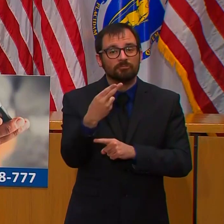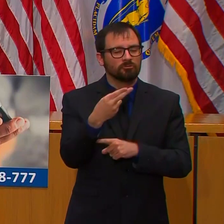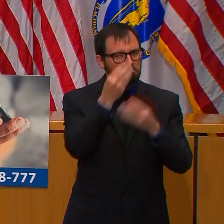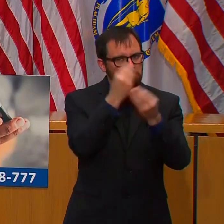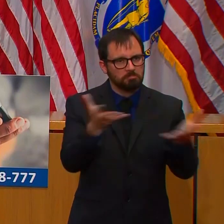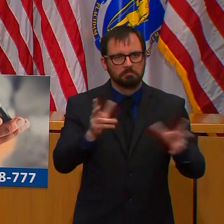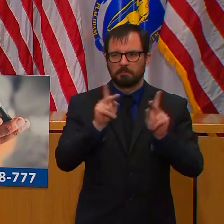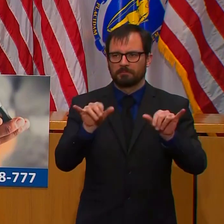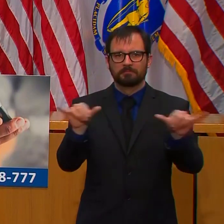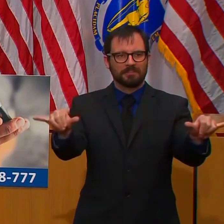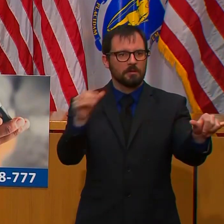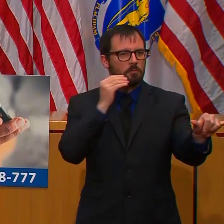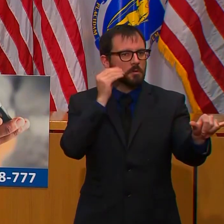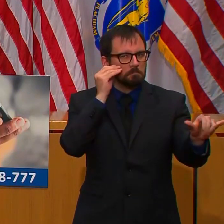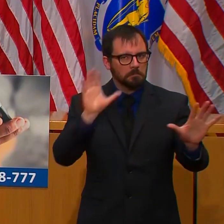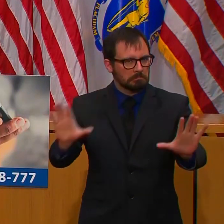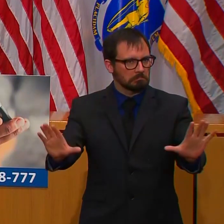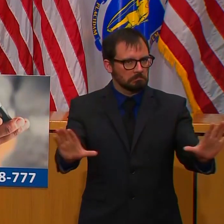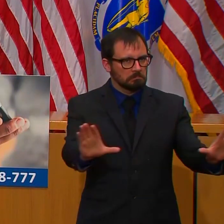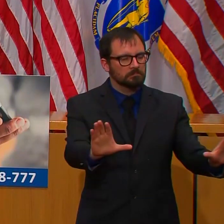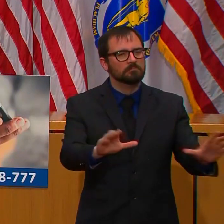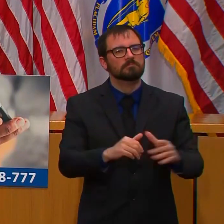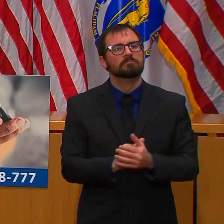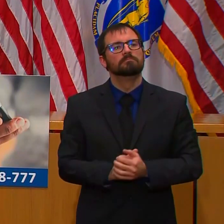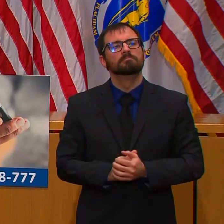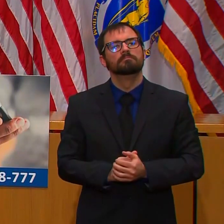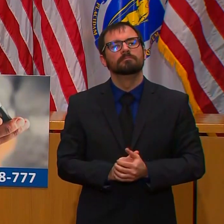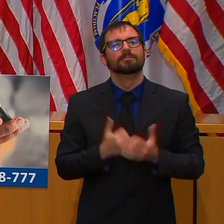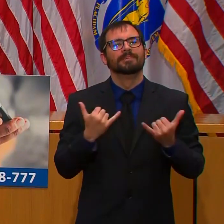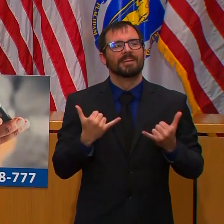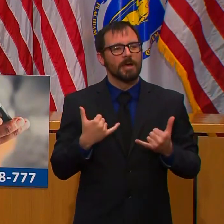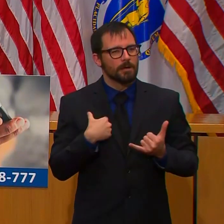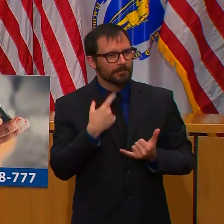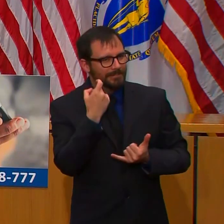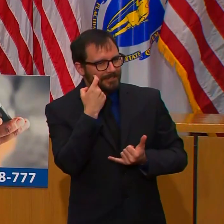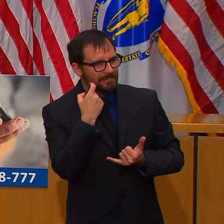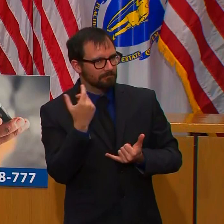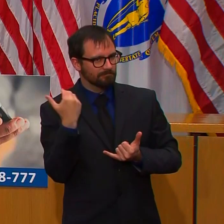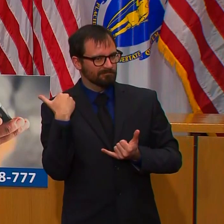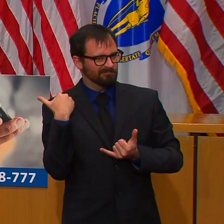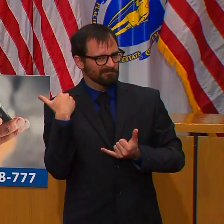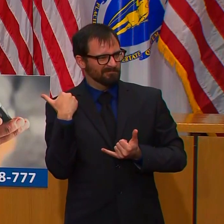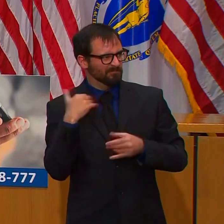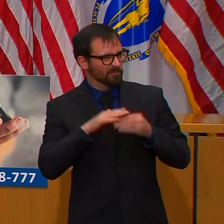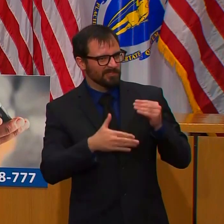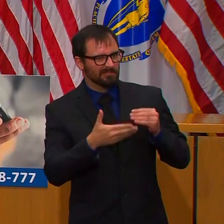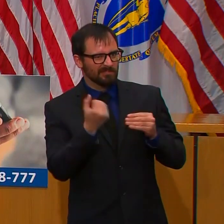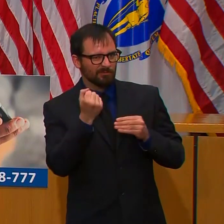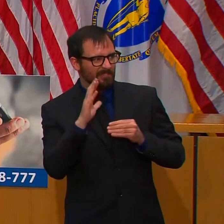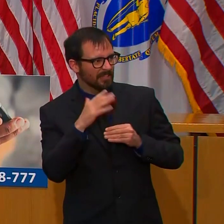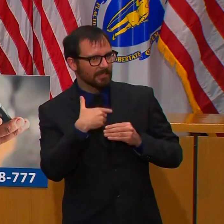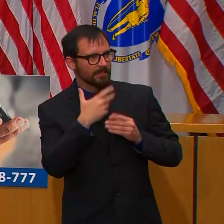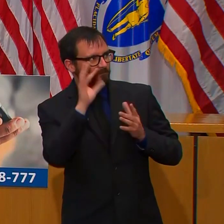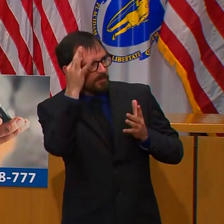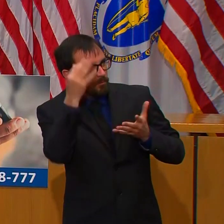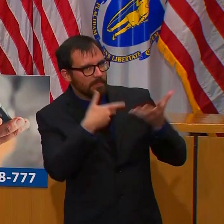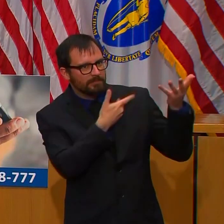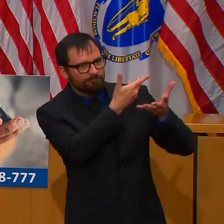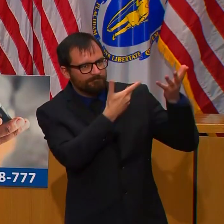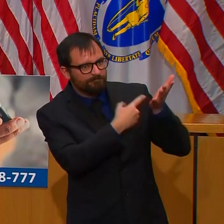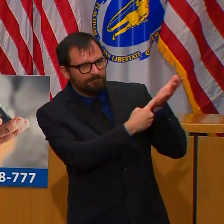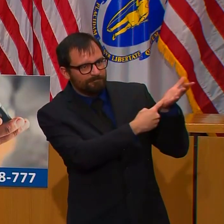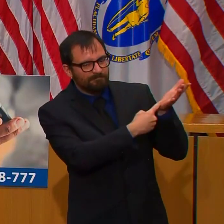And this weekend, the federal government announced an extension to the White House coronavirus social distancing